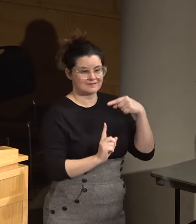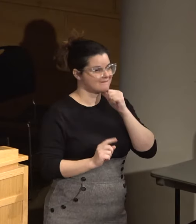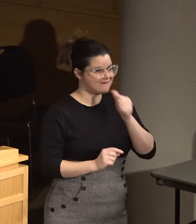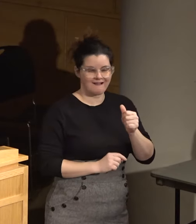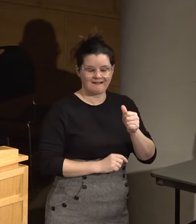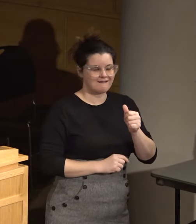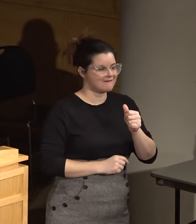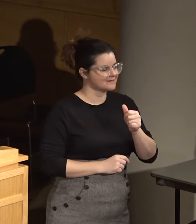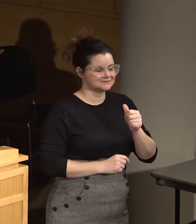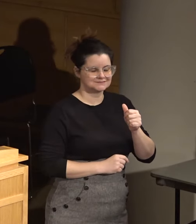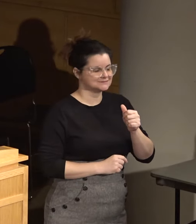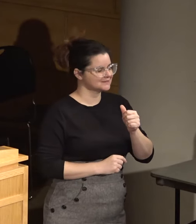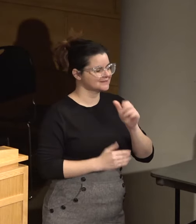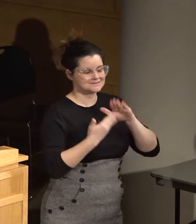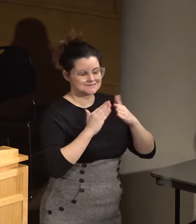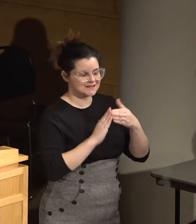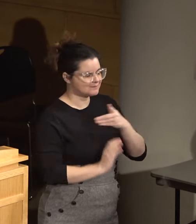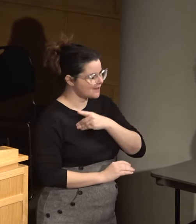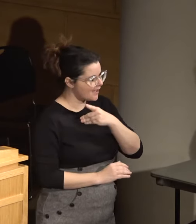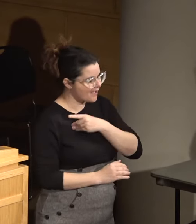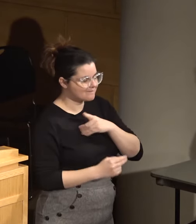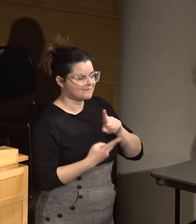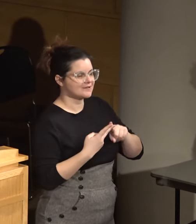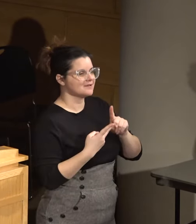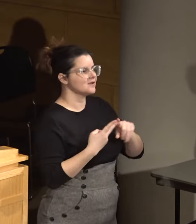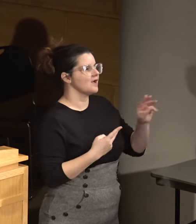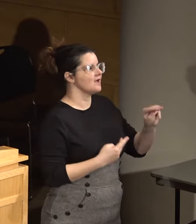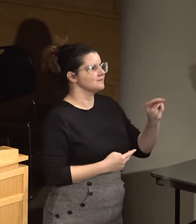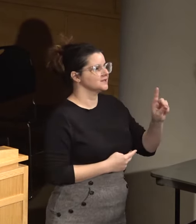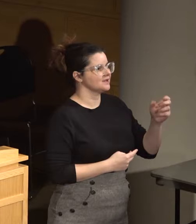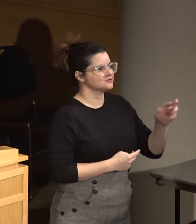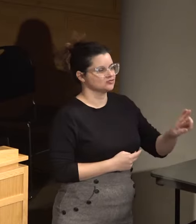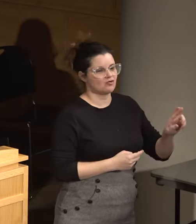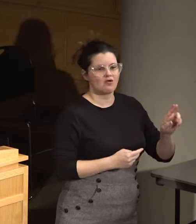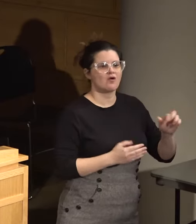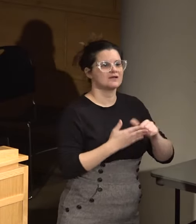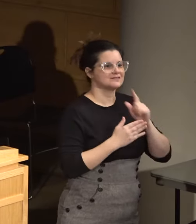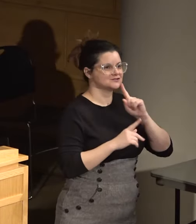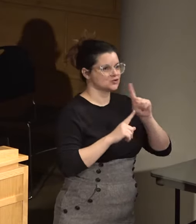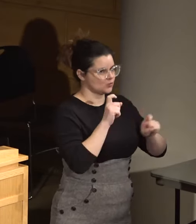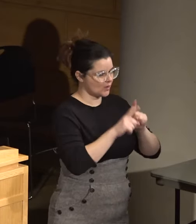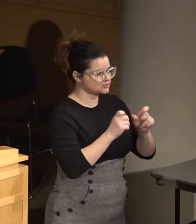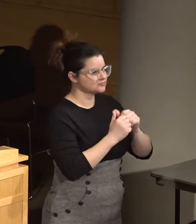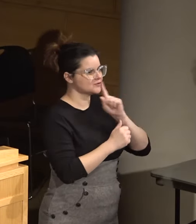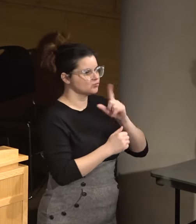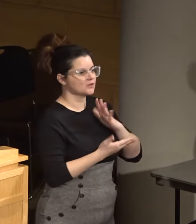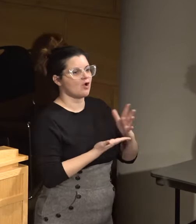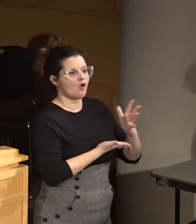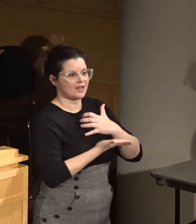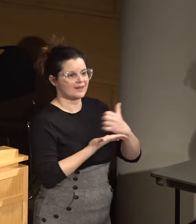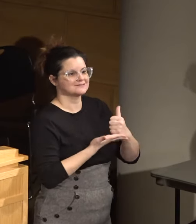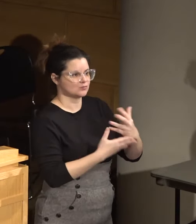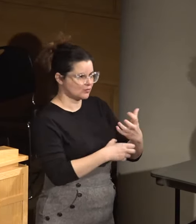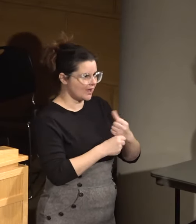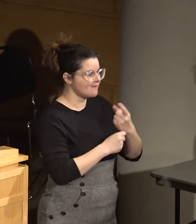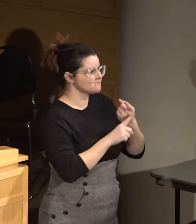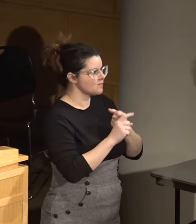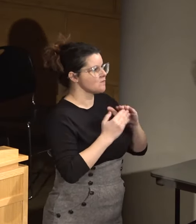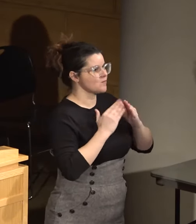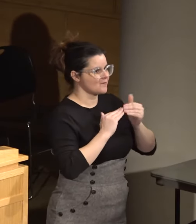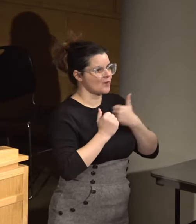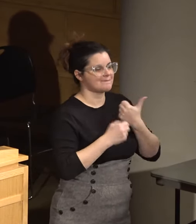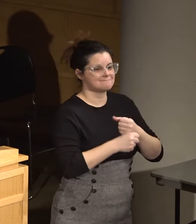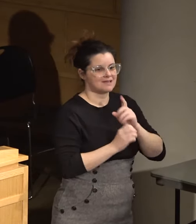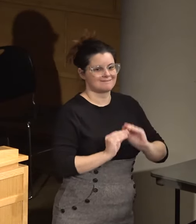the city of Minneapolis or the Minnesota Department of Human Rights. These are the questions that we've received. And so we want to make that